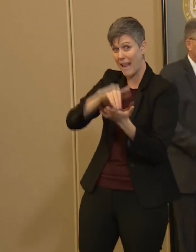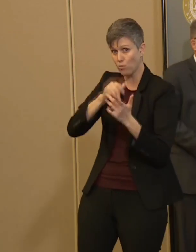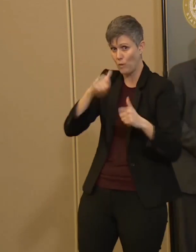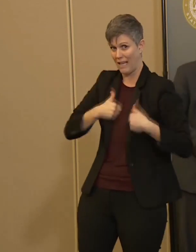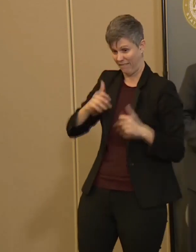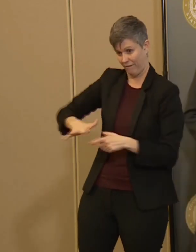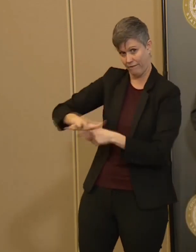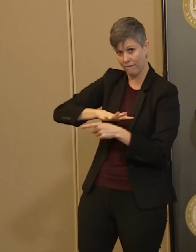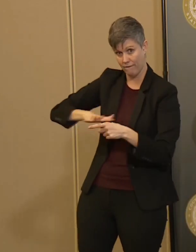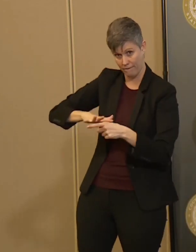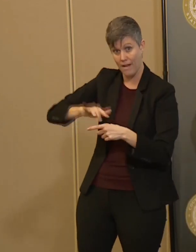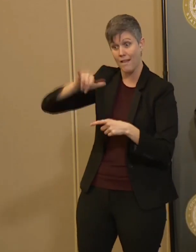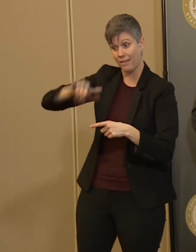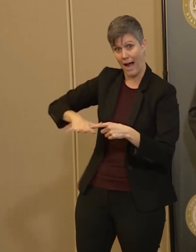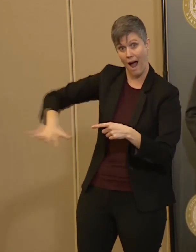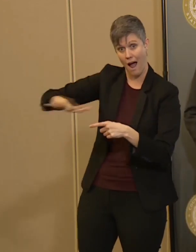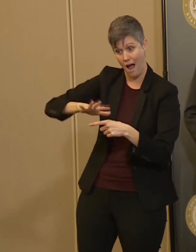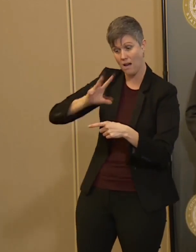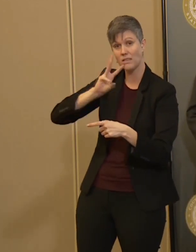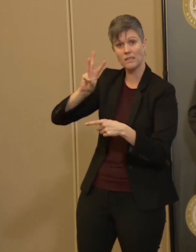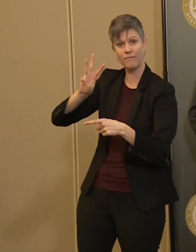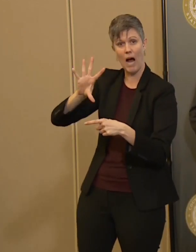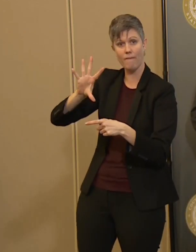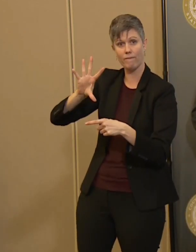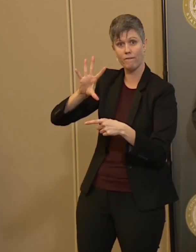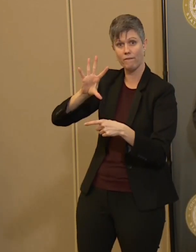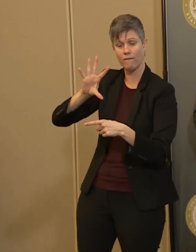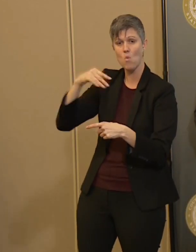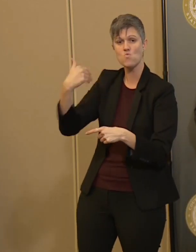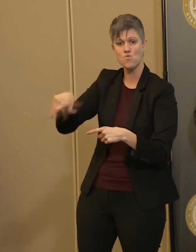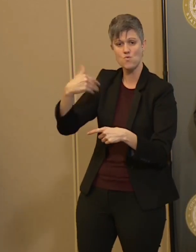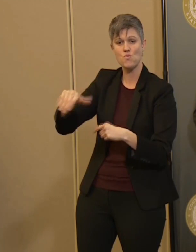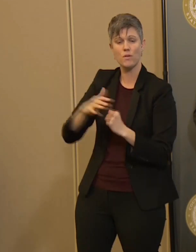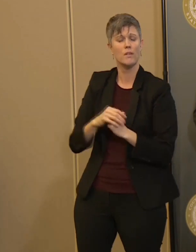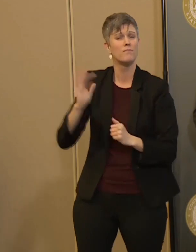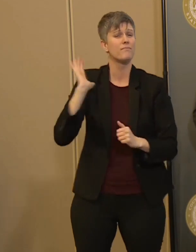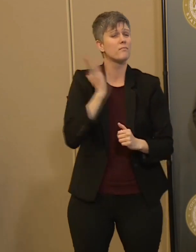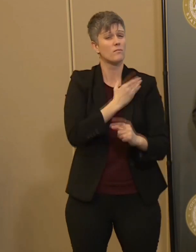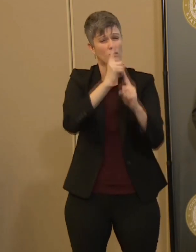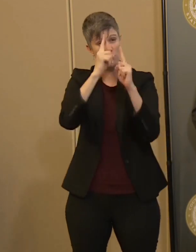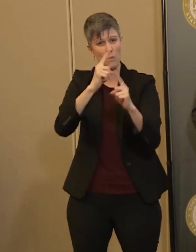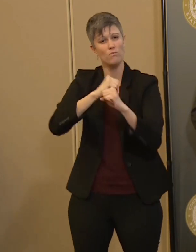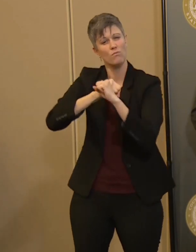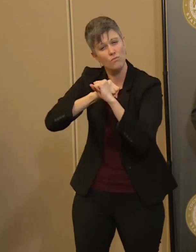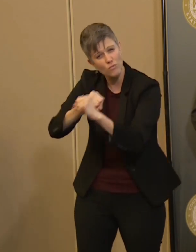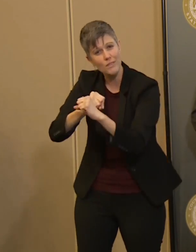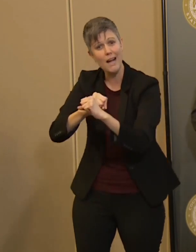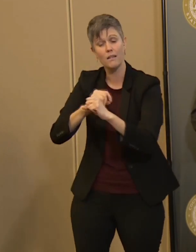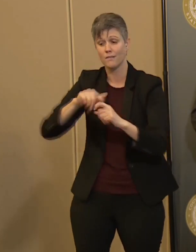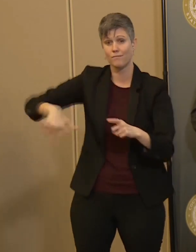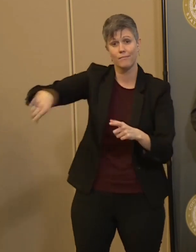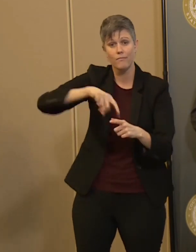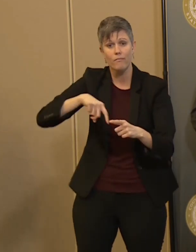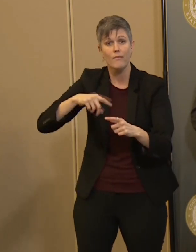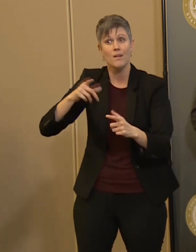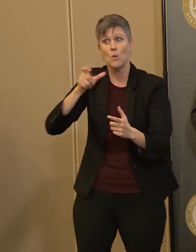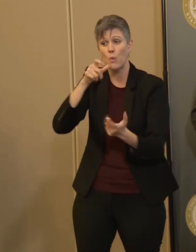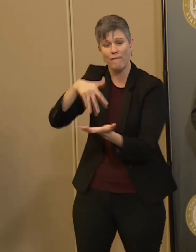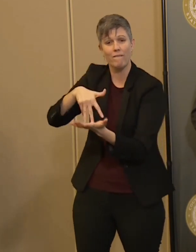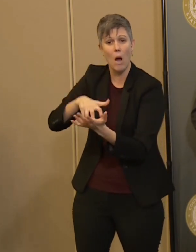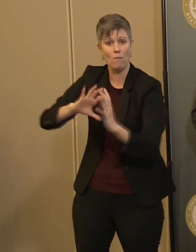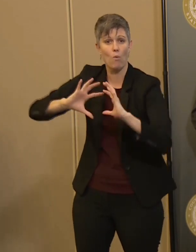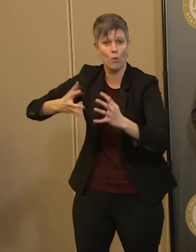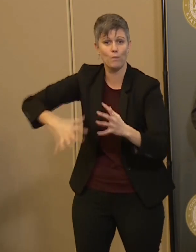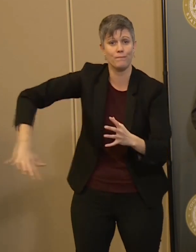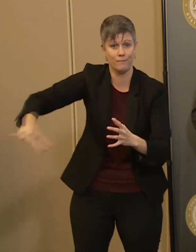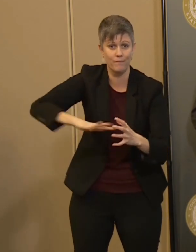fit into this category. Our goal is to protect all our residents, but especially this vulnerable population. That's